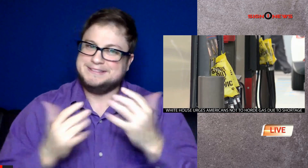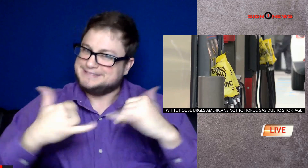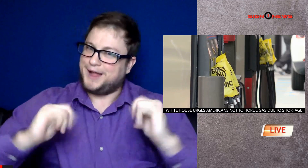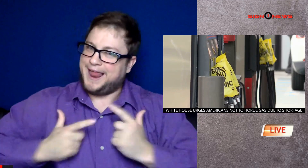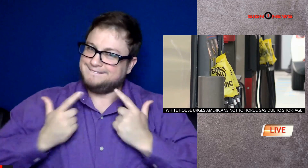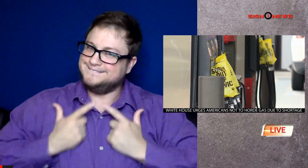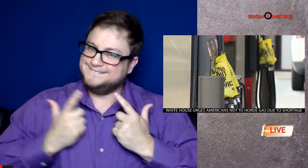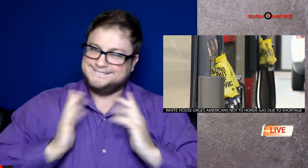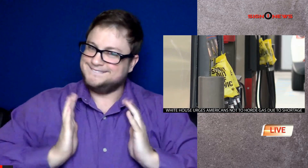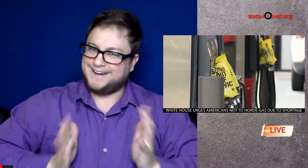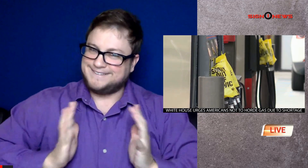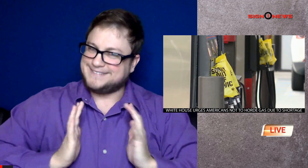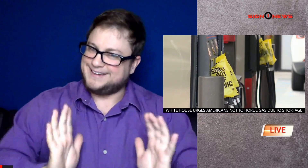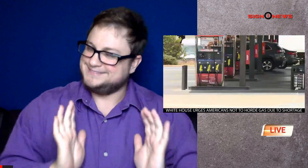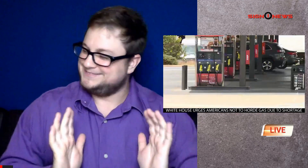I'm still alive so I'm fine